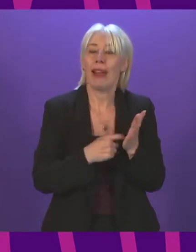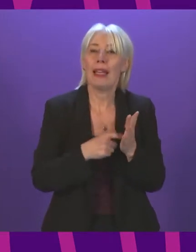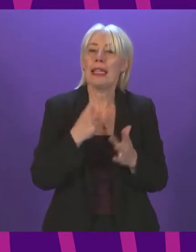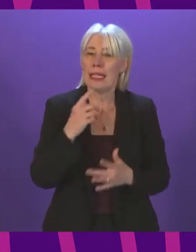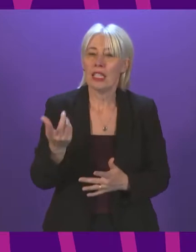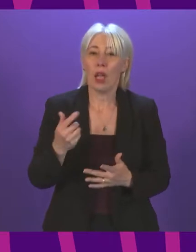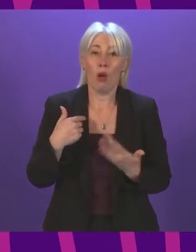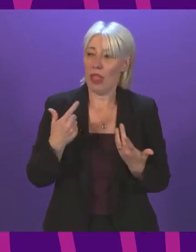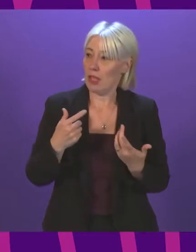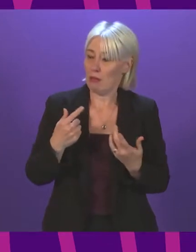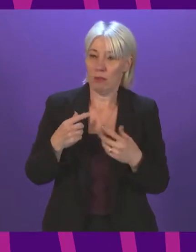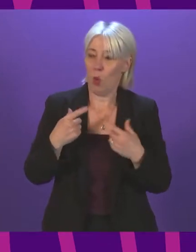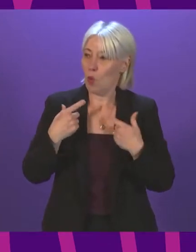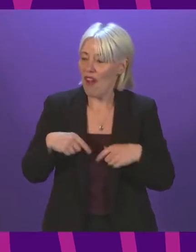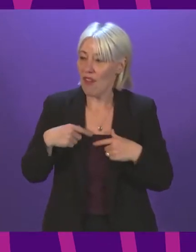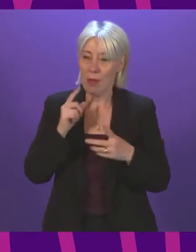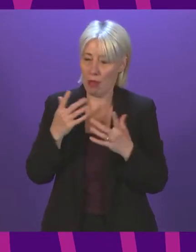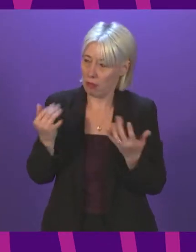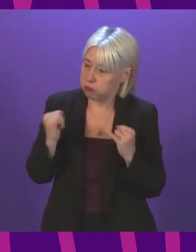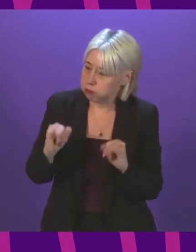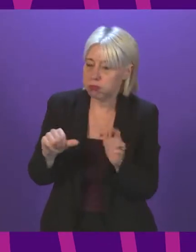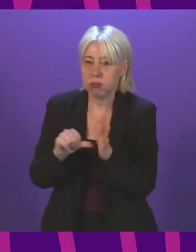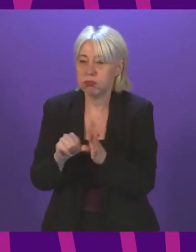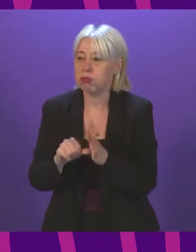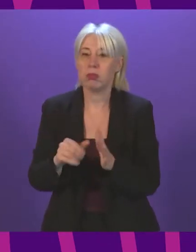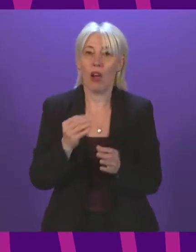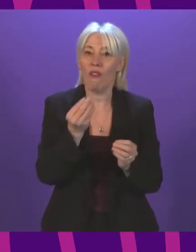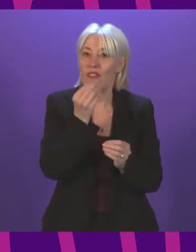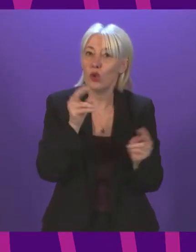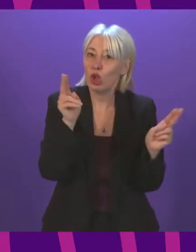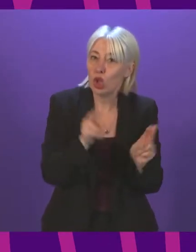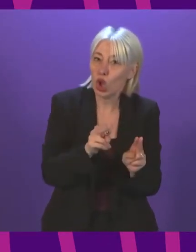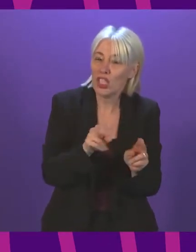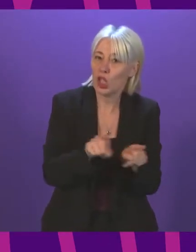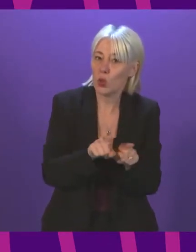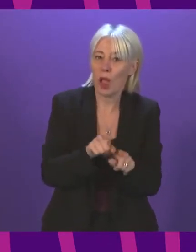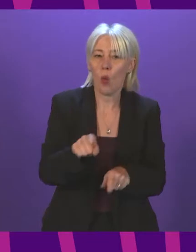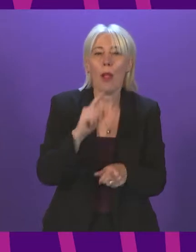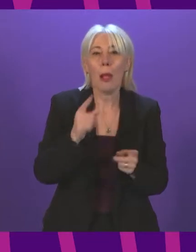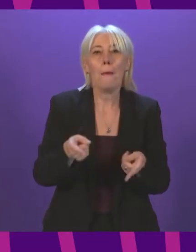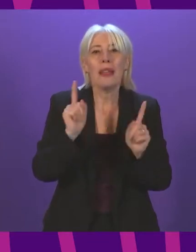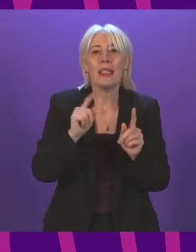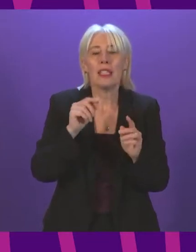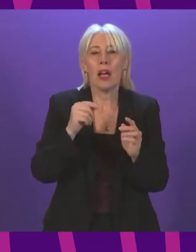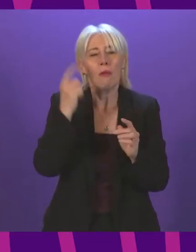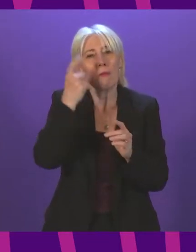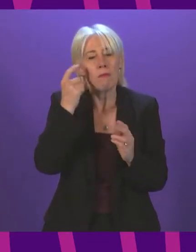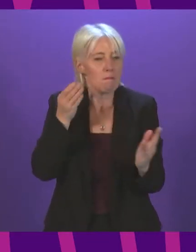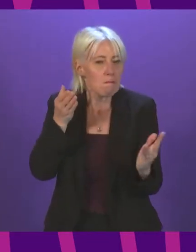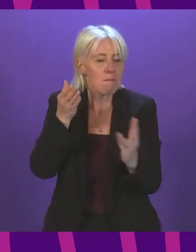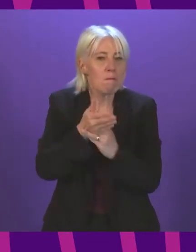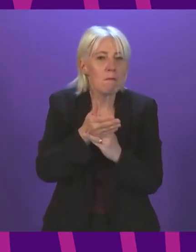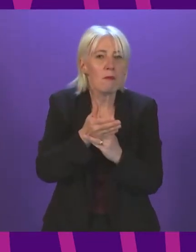shortages as a result of the CO2 shortage. So, will the Minister consider intervening and prioritising